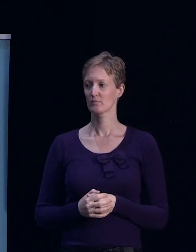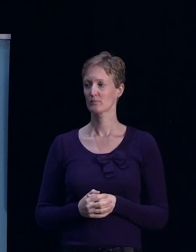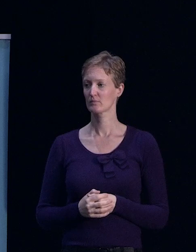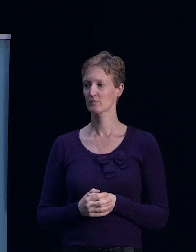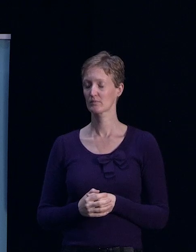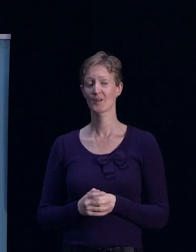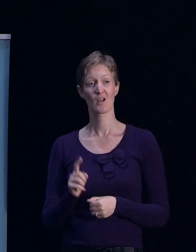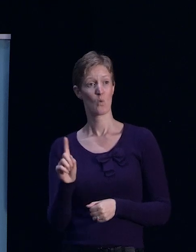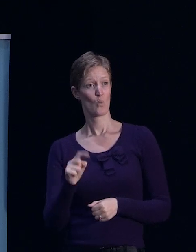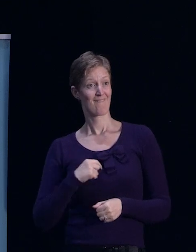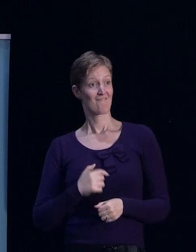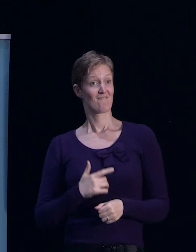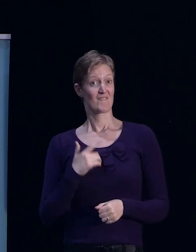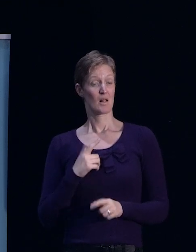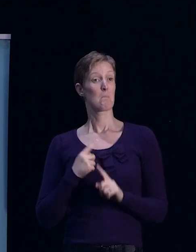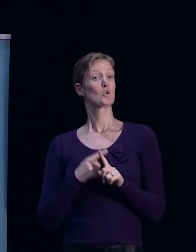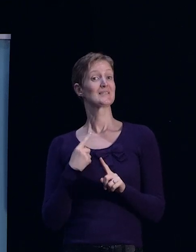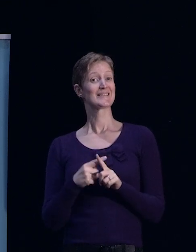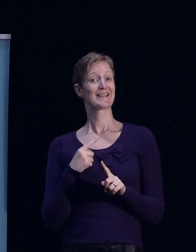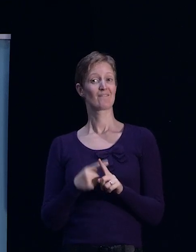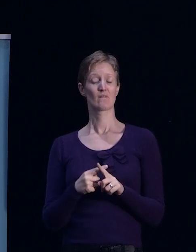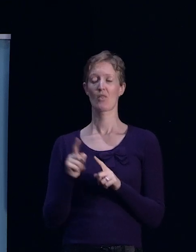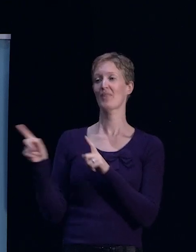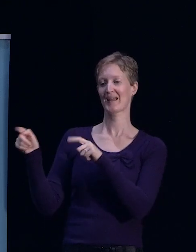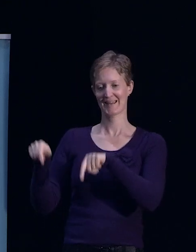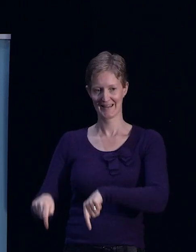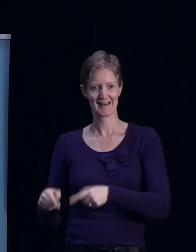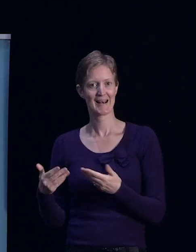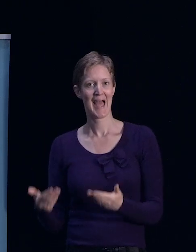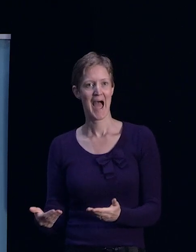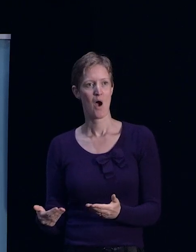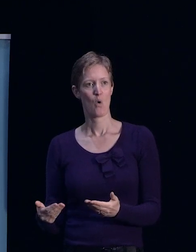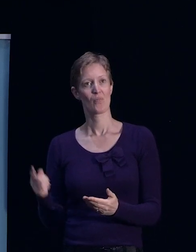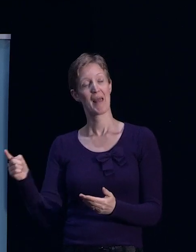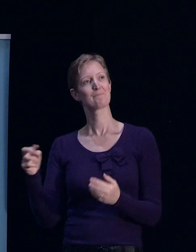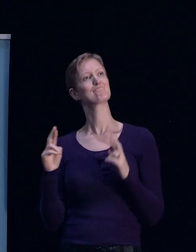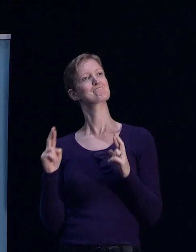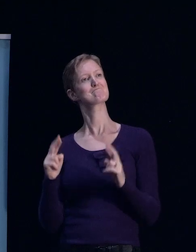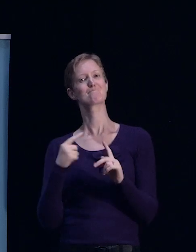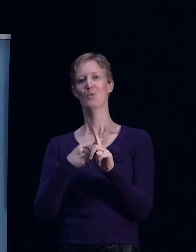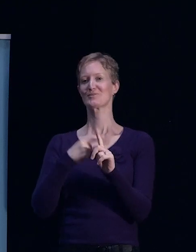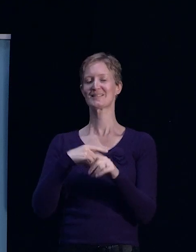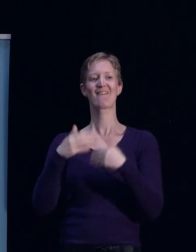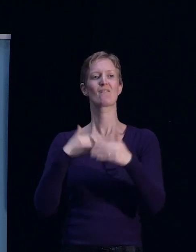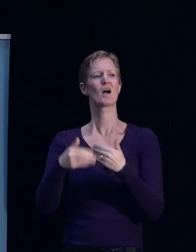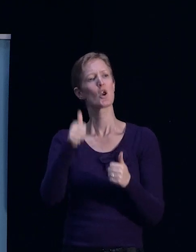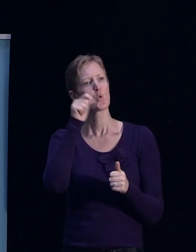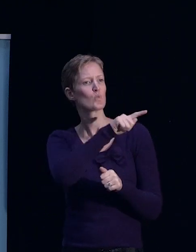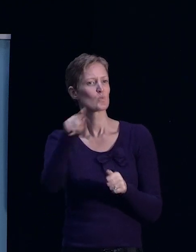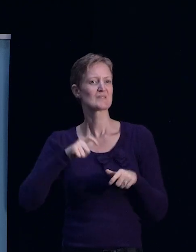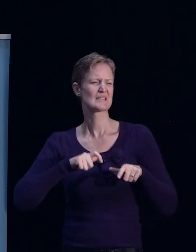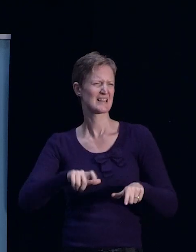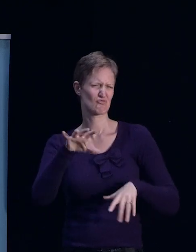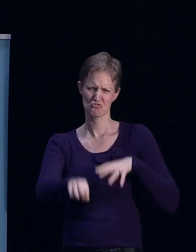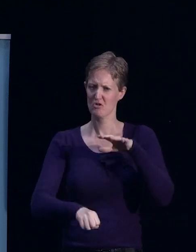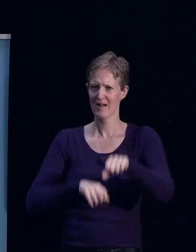very positive about is they're here with us now, looking forward in an optimistic manner. I know people are still struggling now, but if